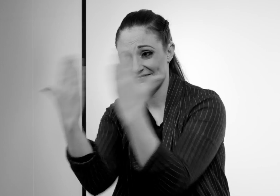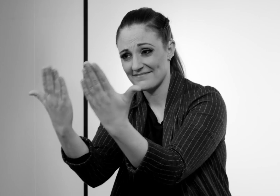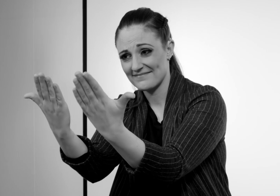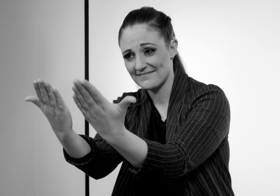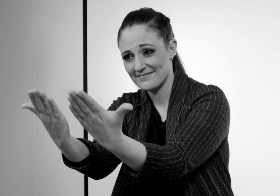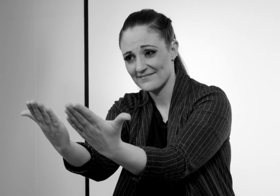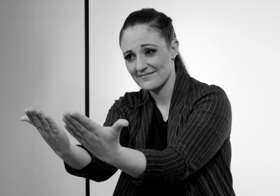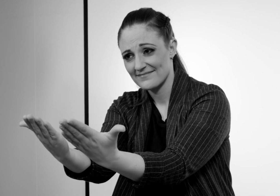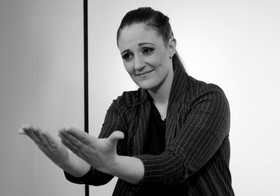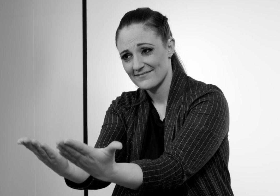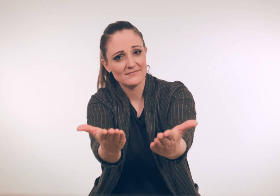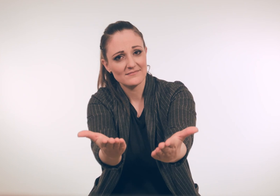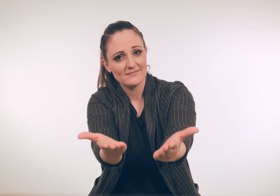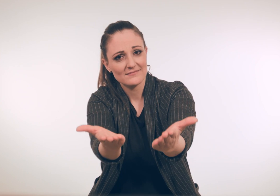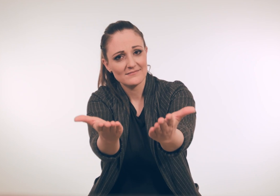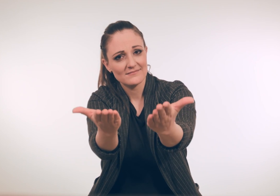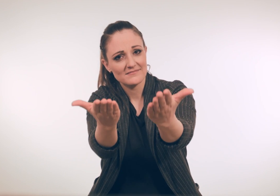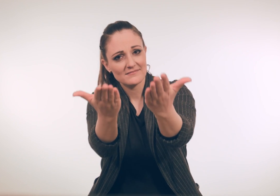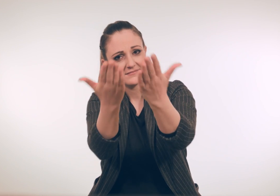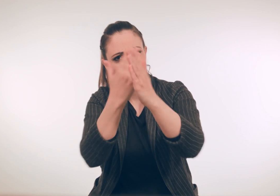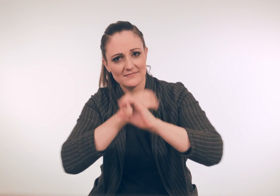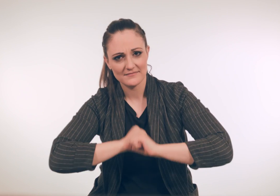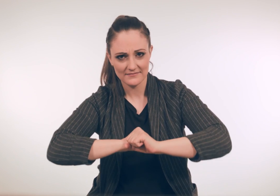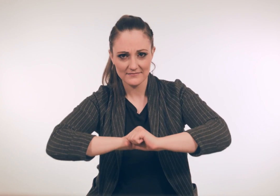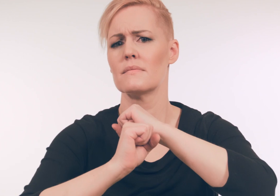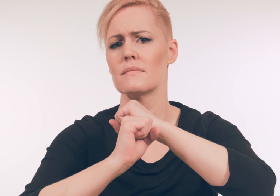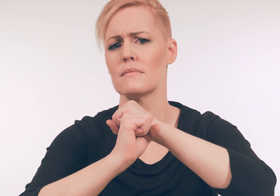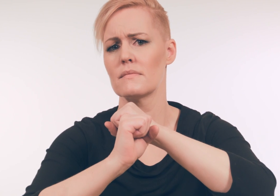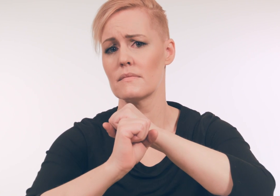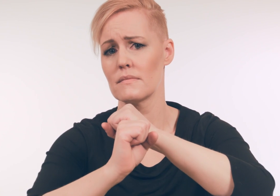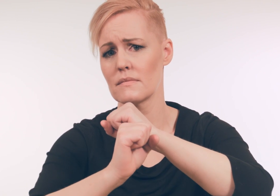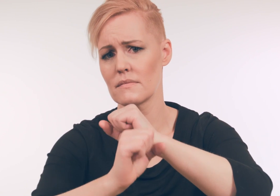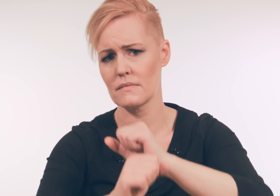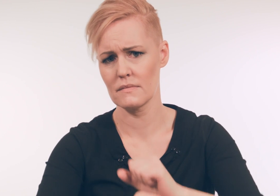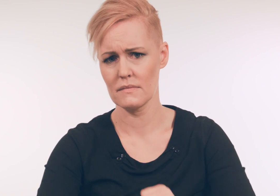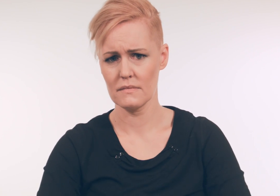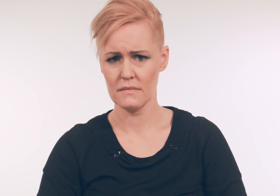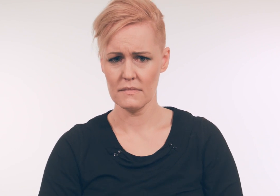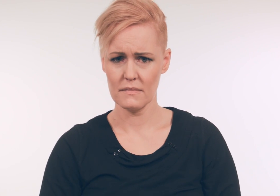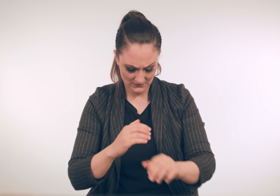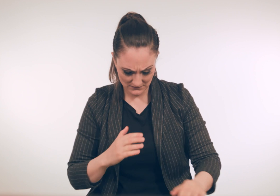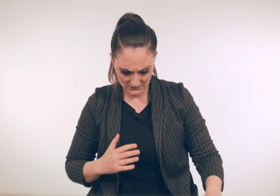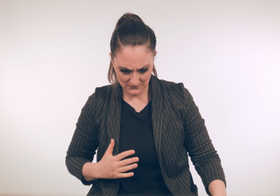You're under the water, trying to pull me under